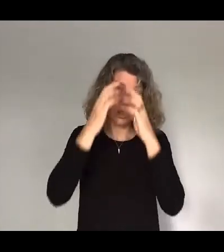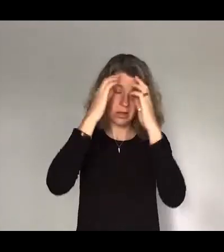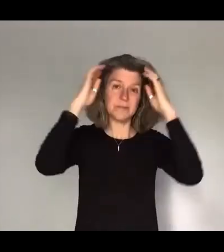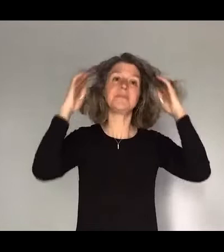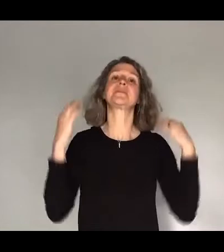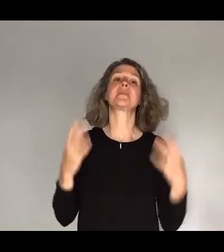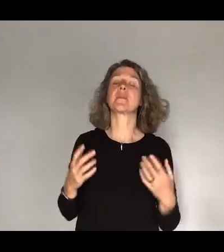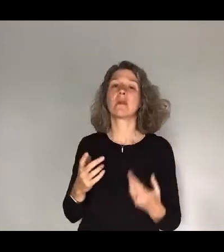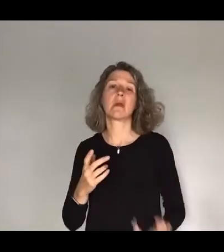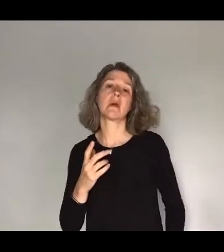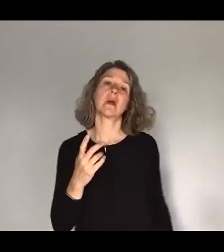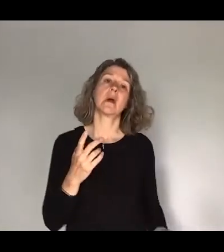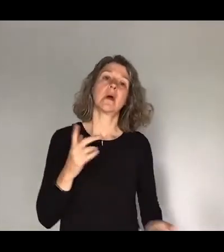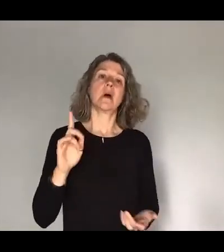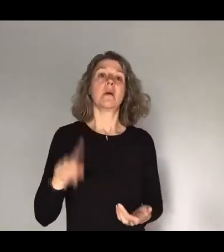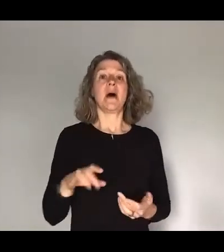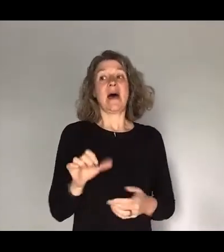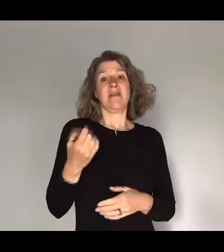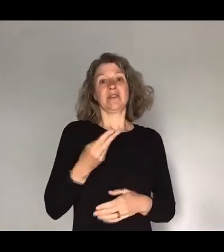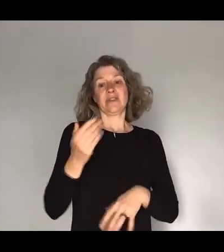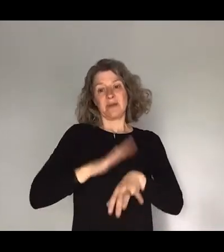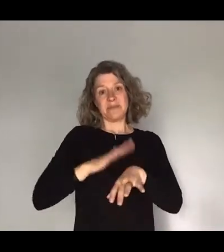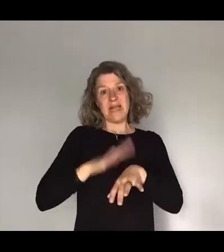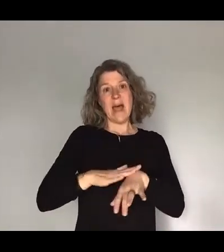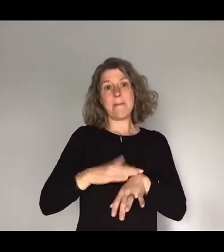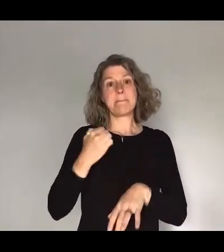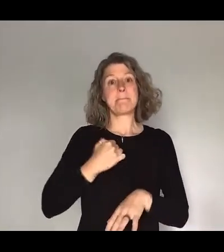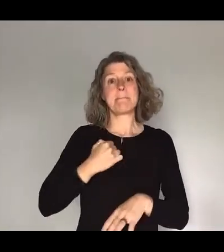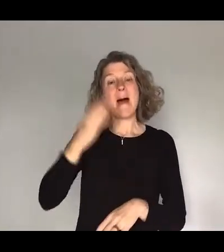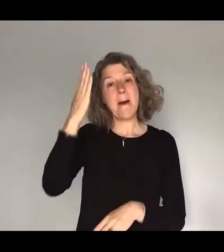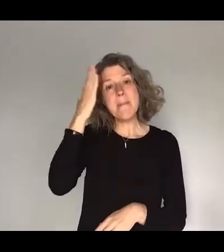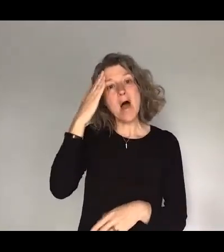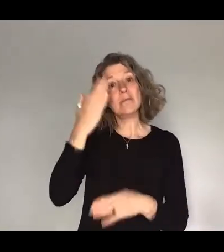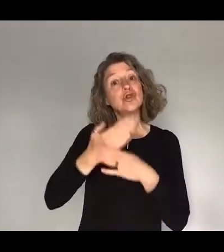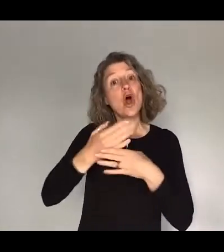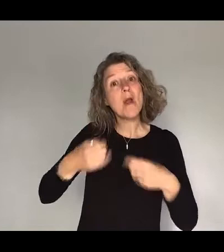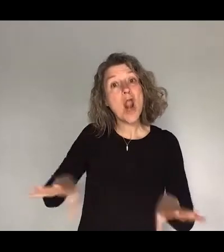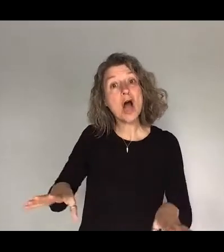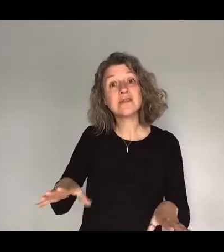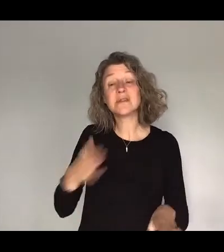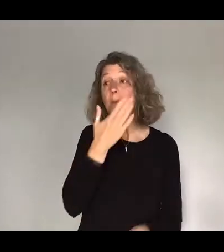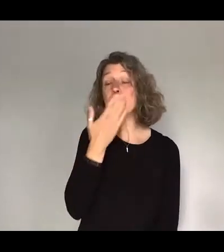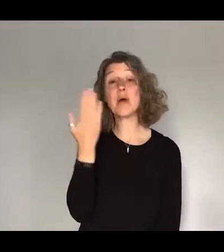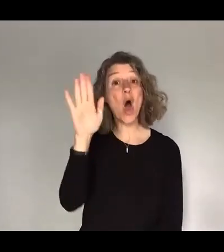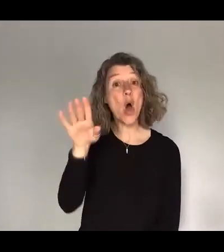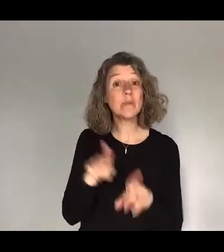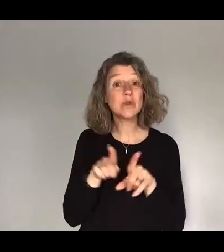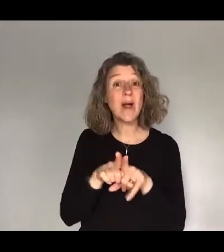mum lost her job and we became homeless. We lived in different hostels across London and